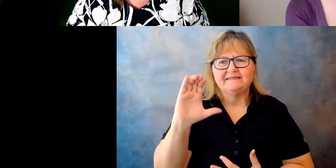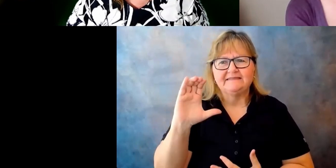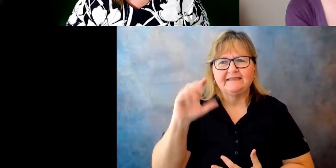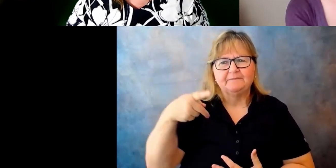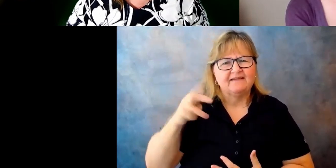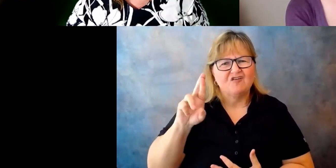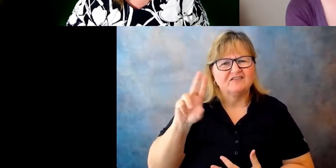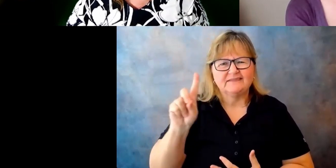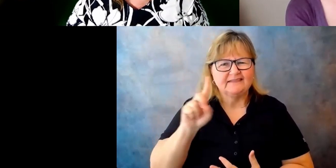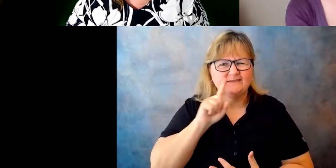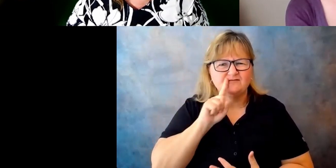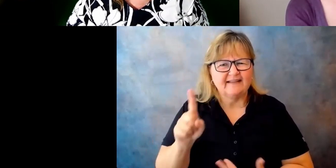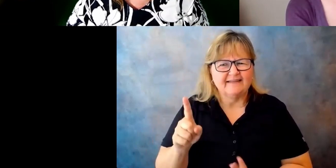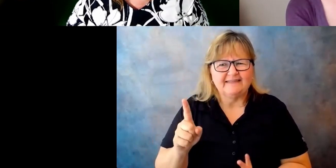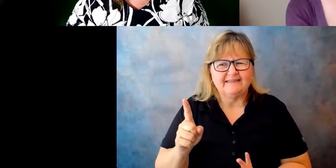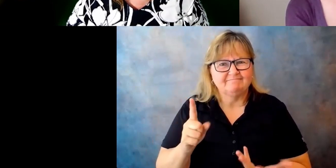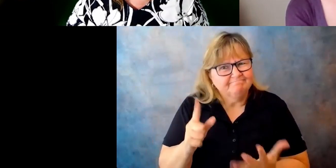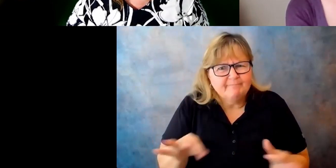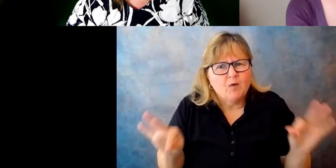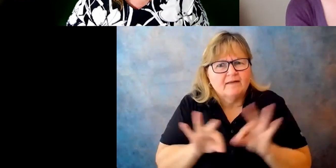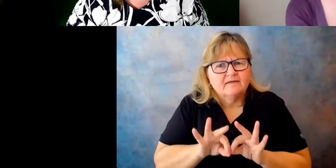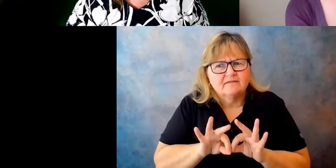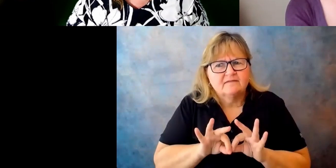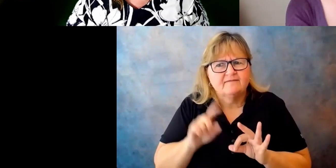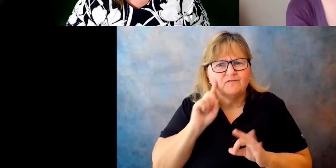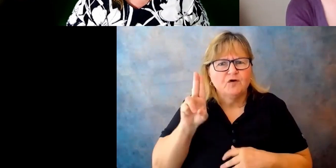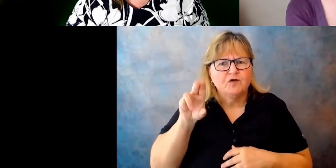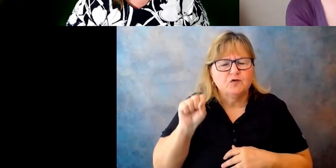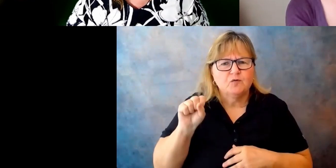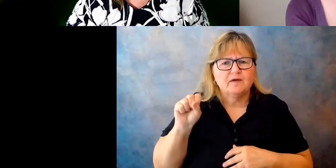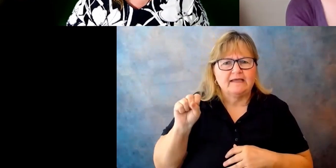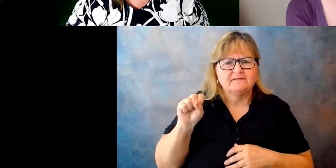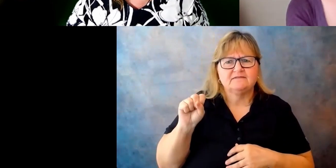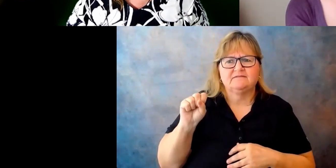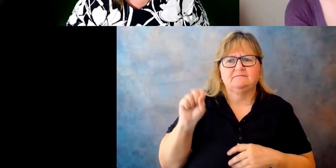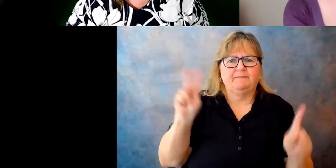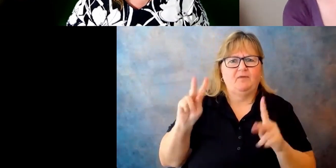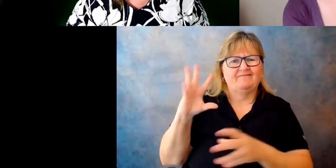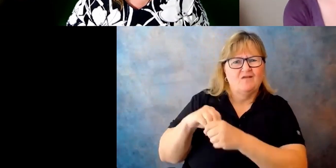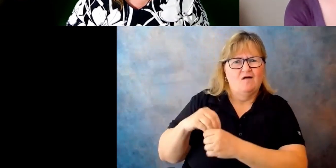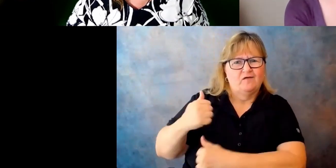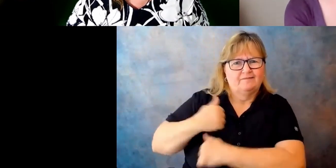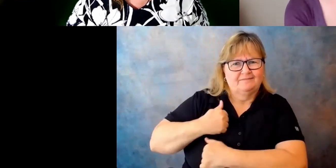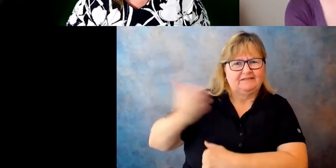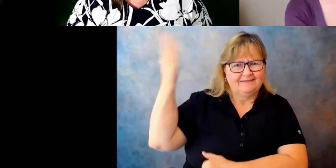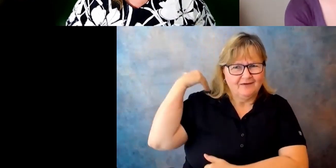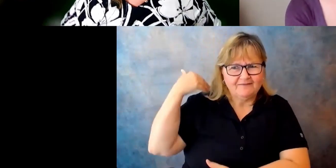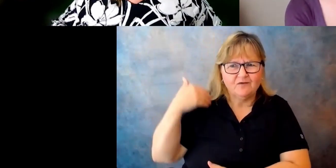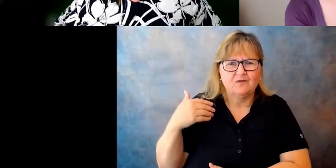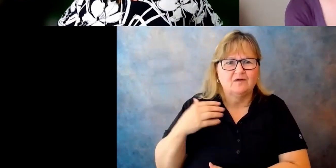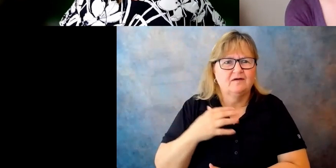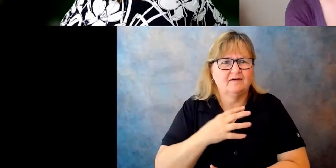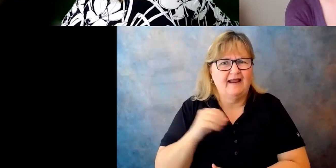is so important to us veterans and military and their families who have disabilities, especially abroad.